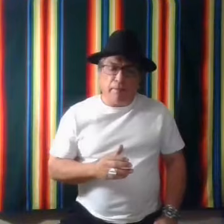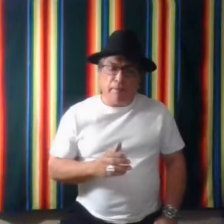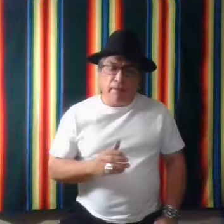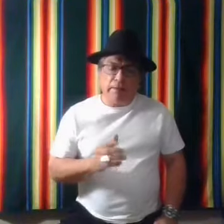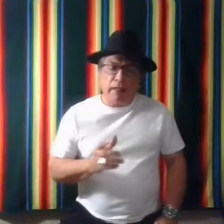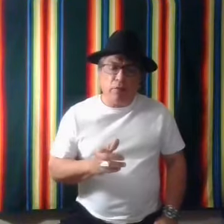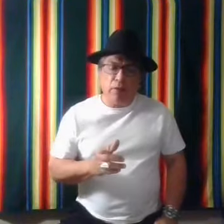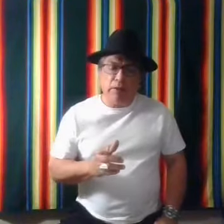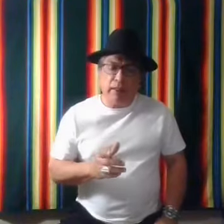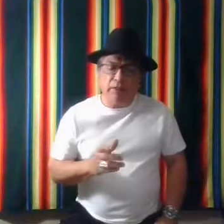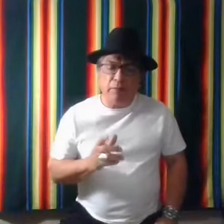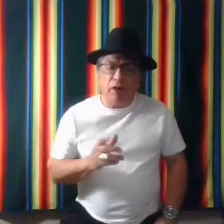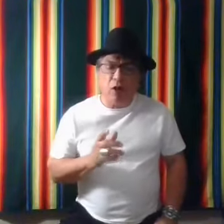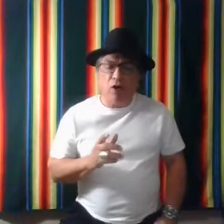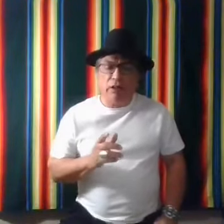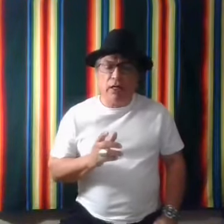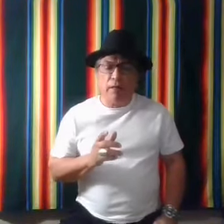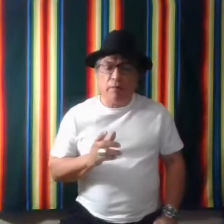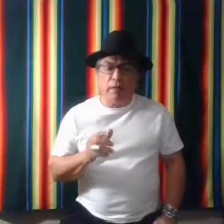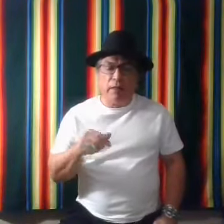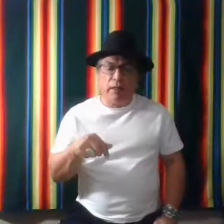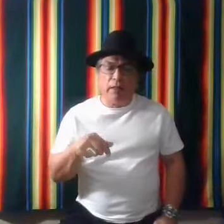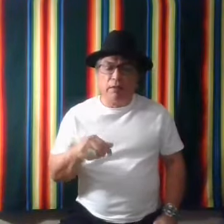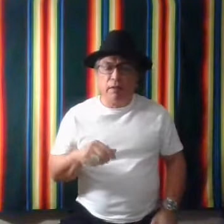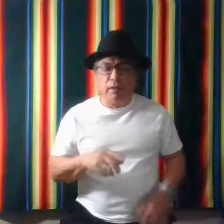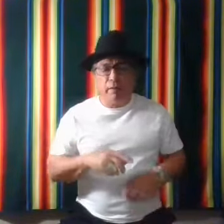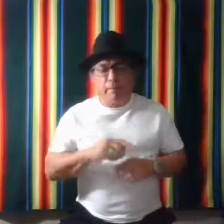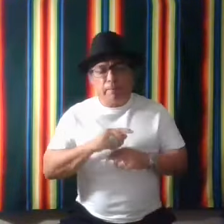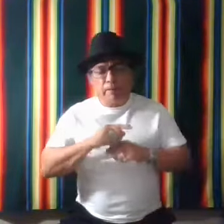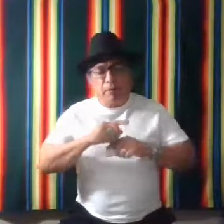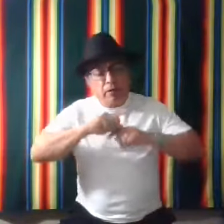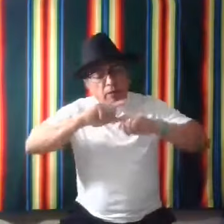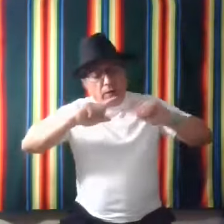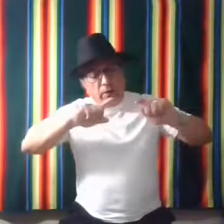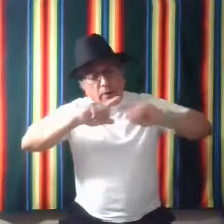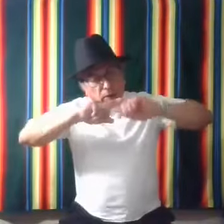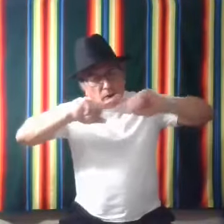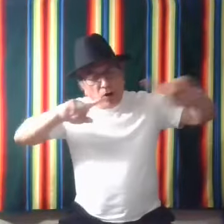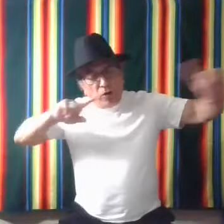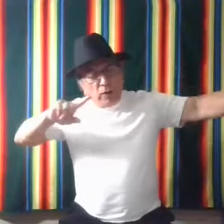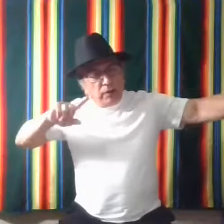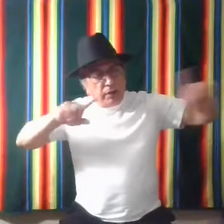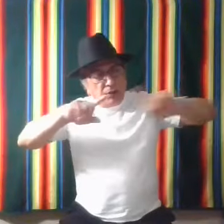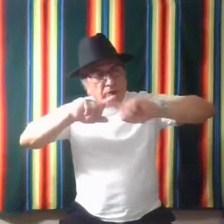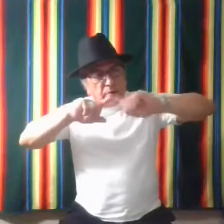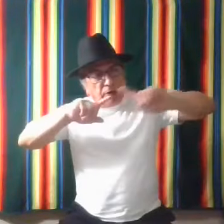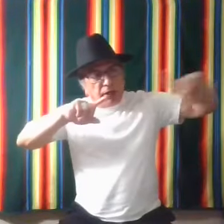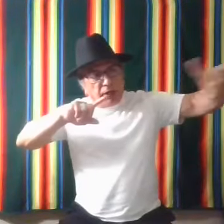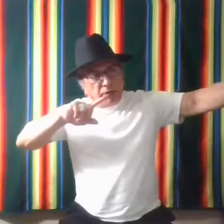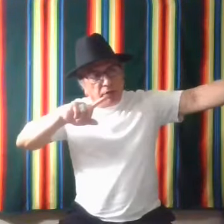Let's say we want to say it's been a long time. It's, it's been a long. See this finger right here. Shows